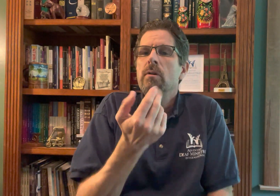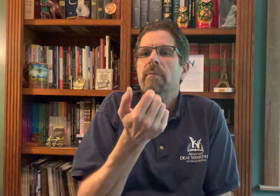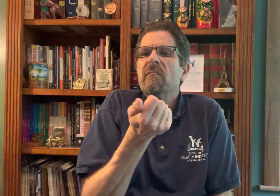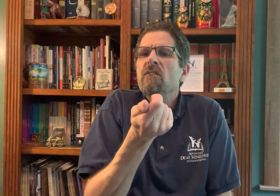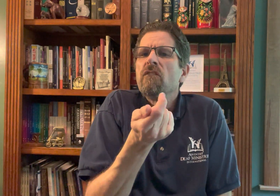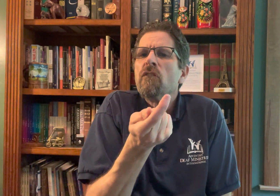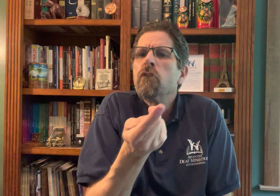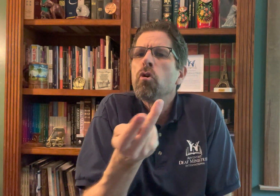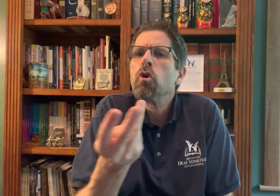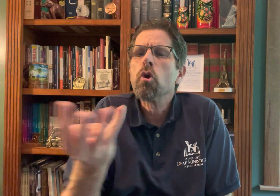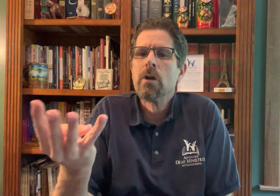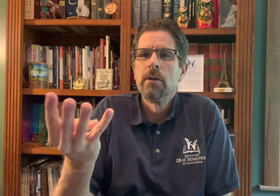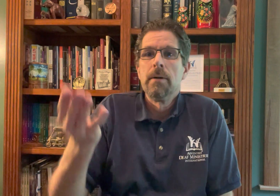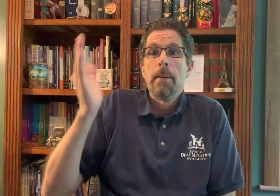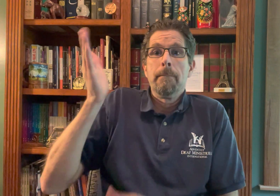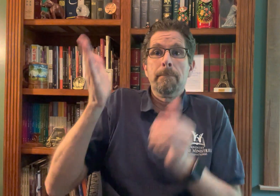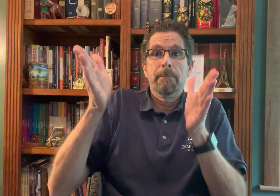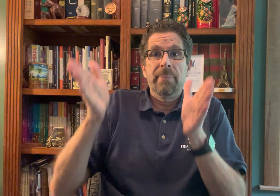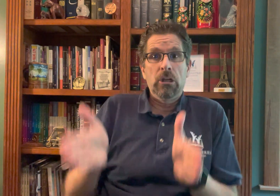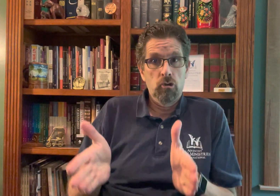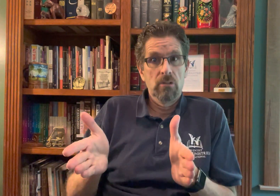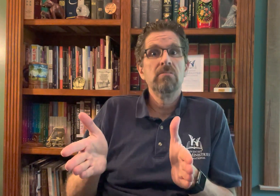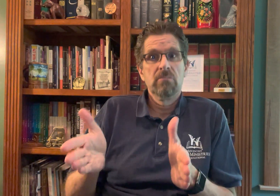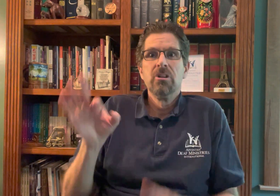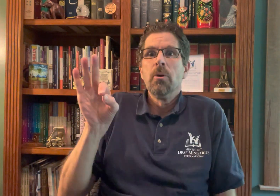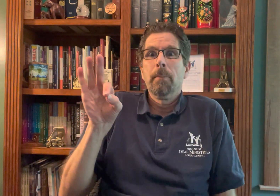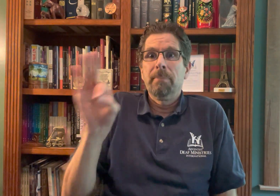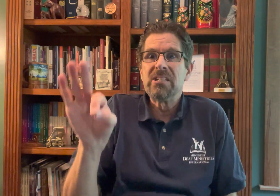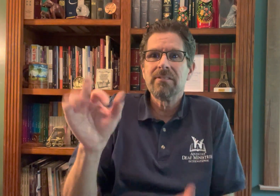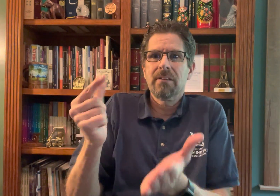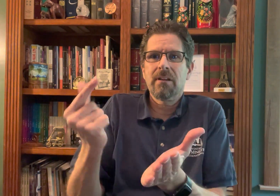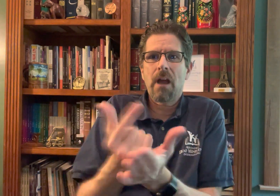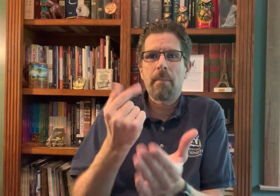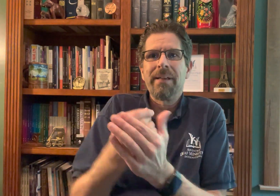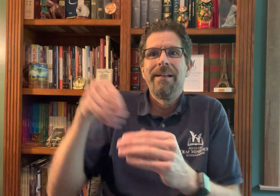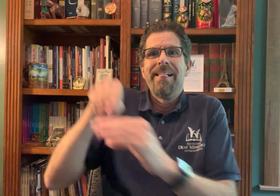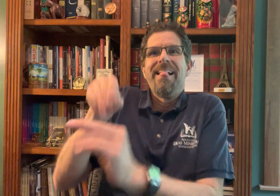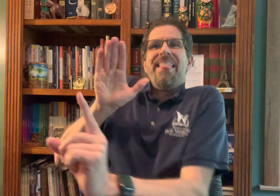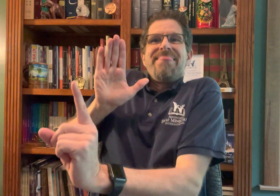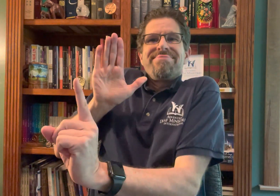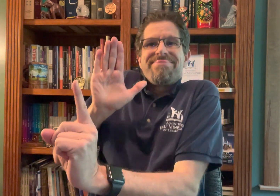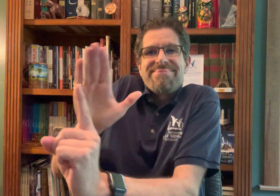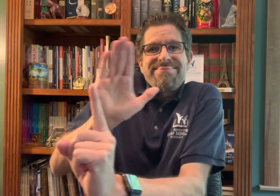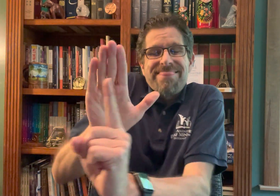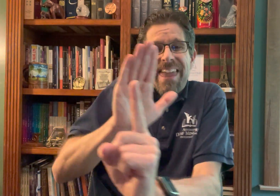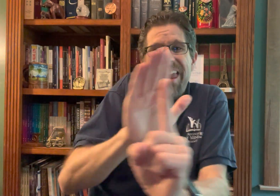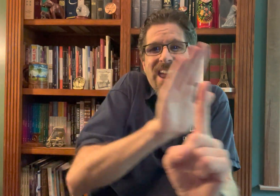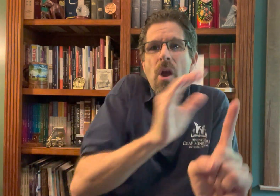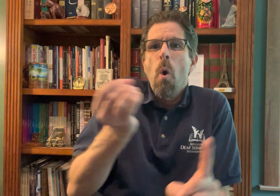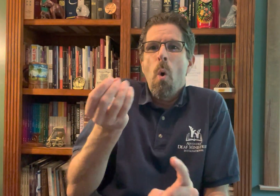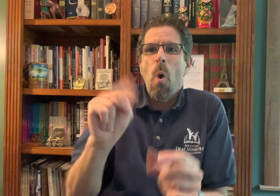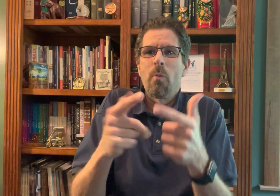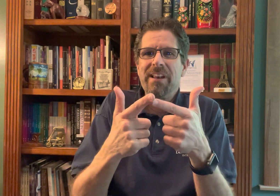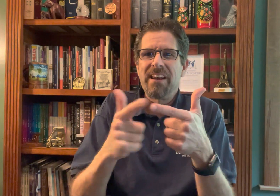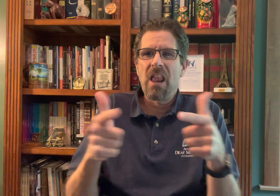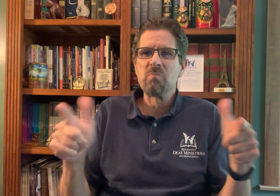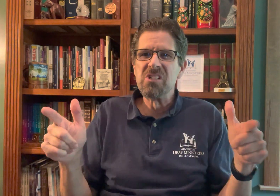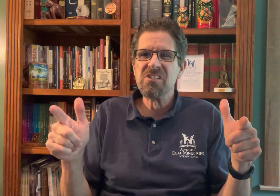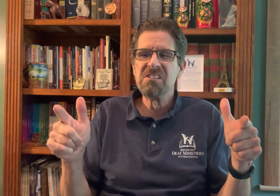We will use a few speakers who will be preaching the gospel in their own